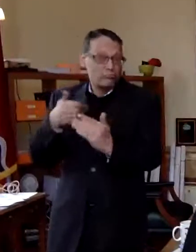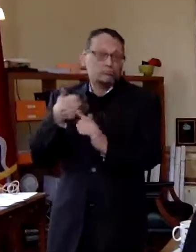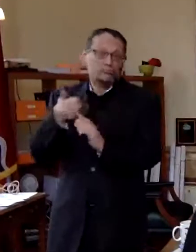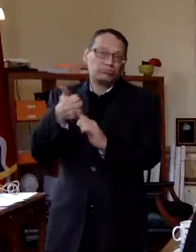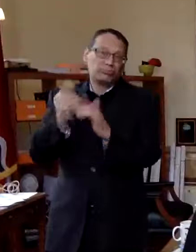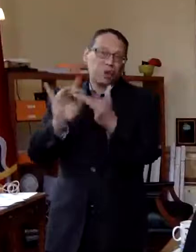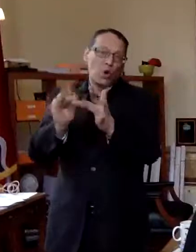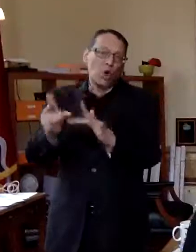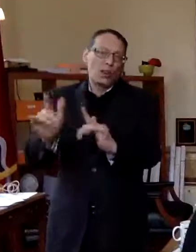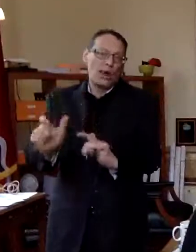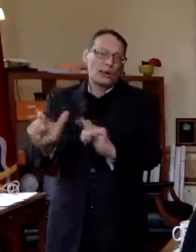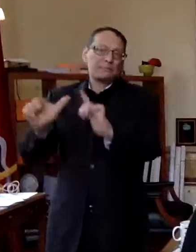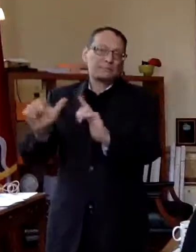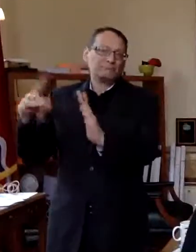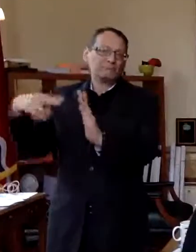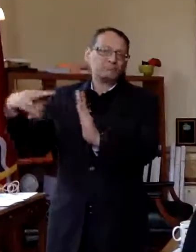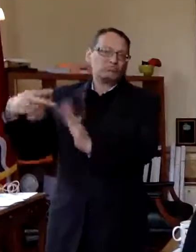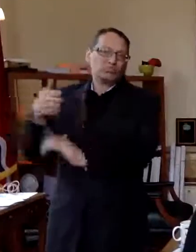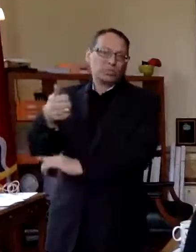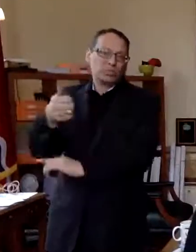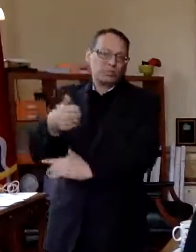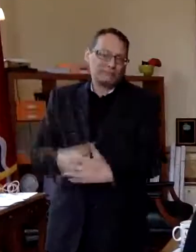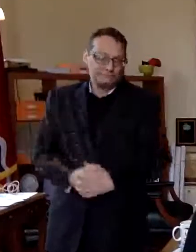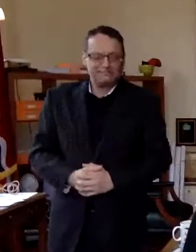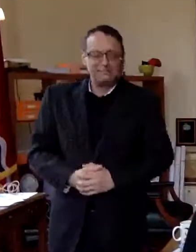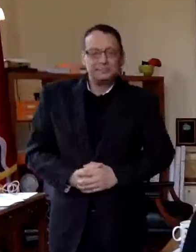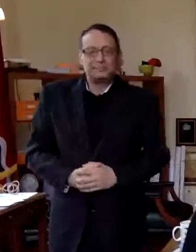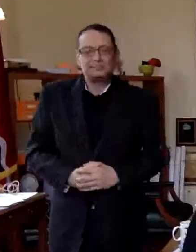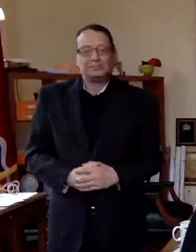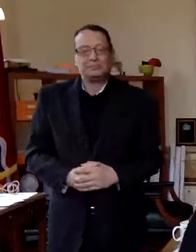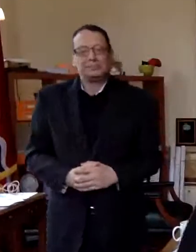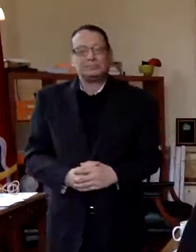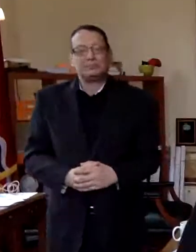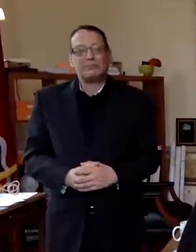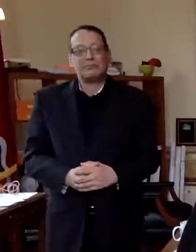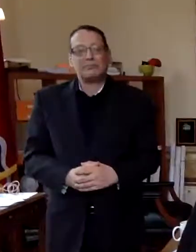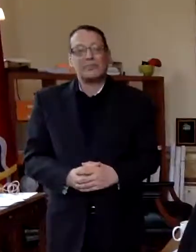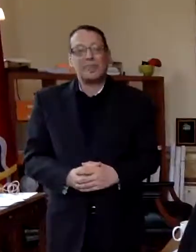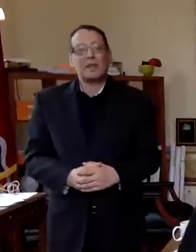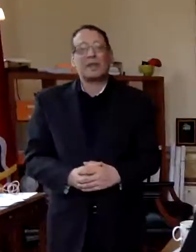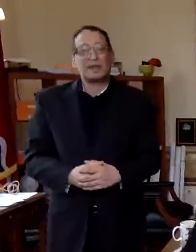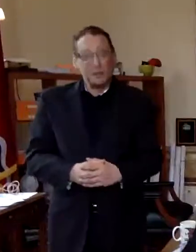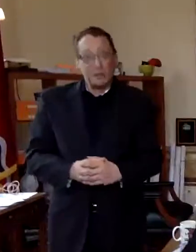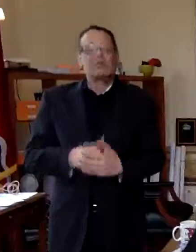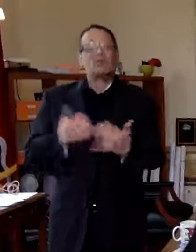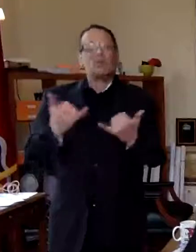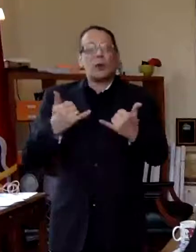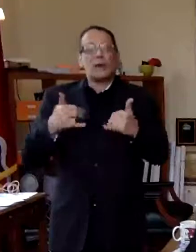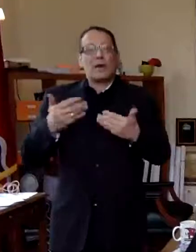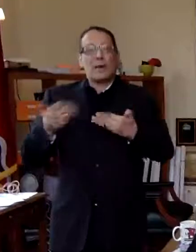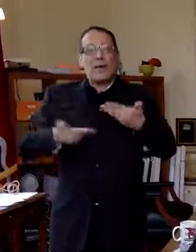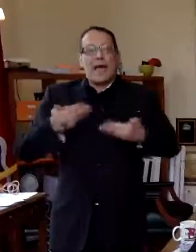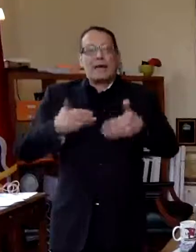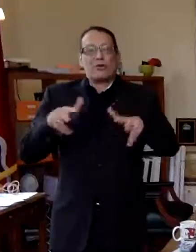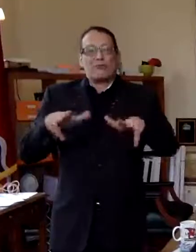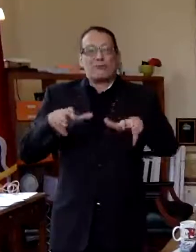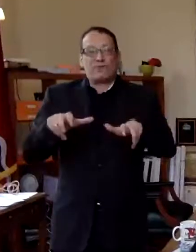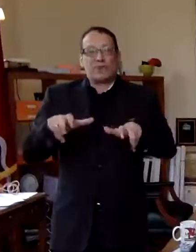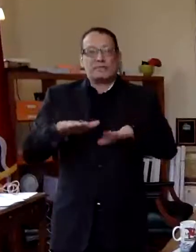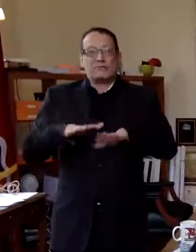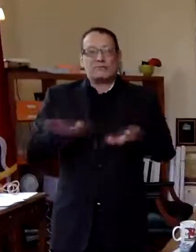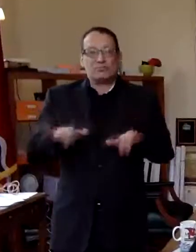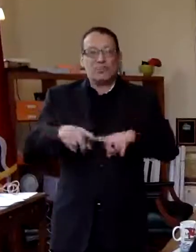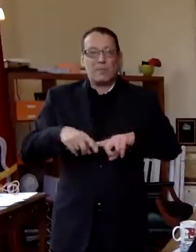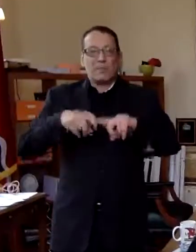online and look more at at the budget we do have a front hiring freeze except for